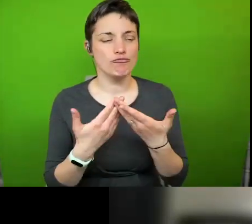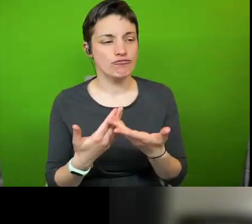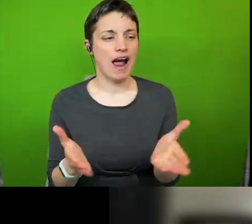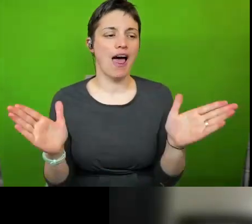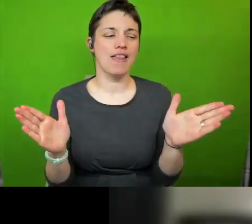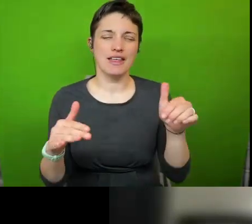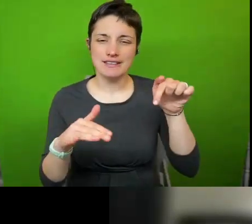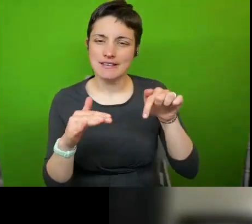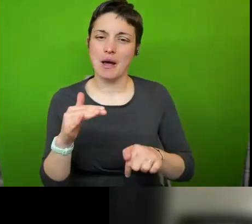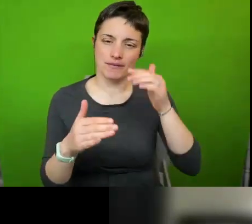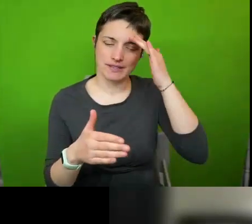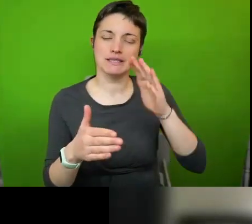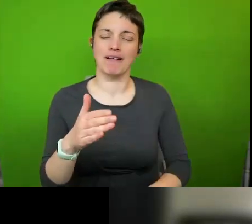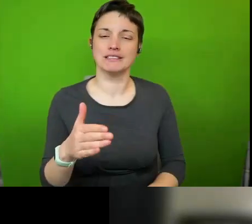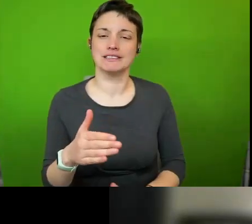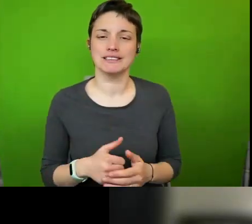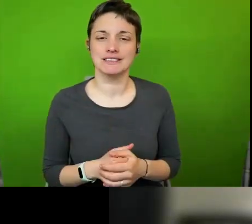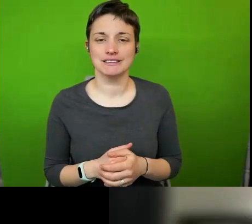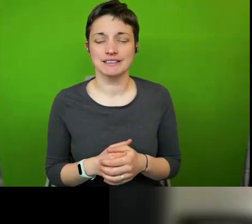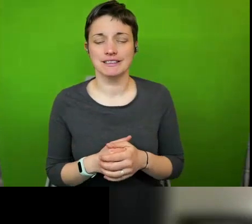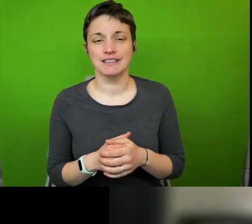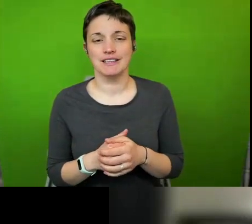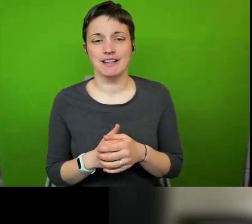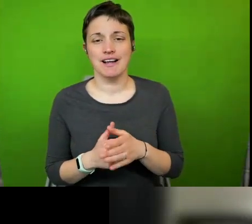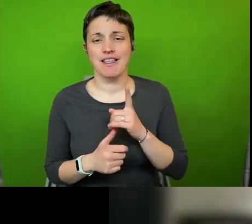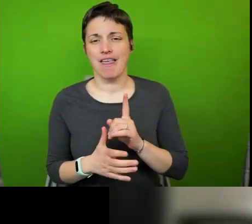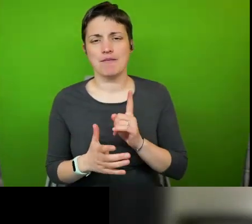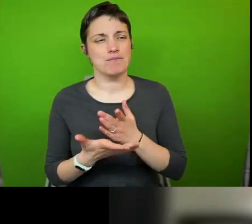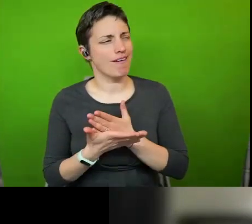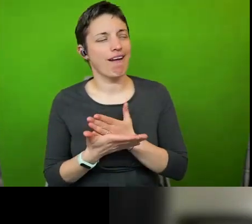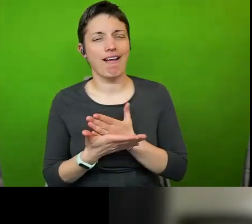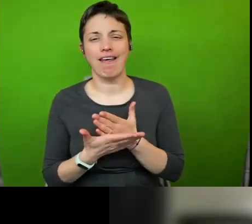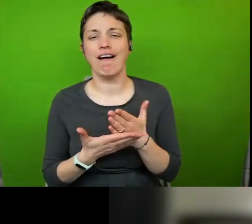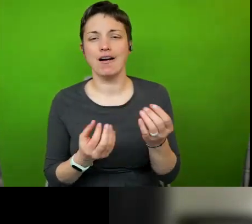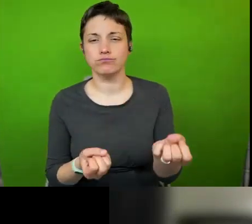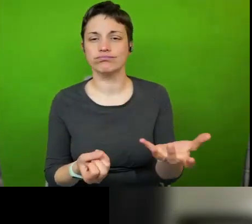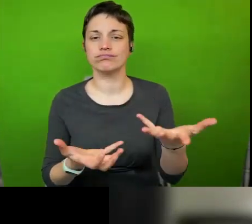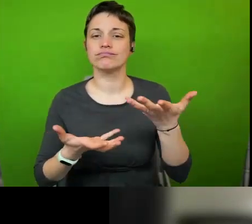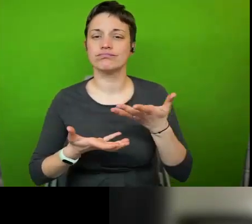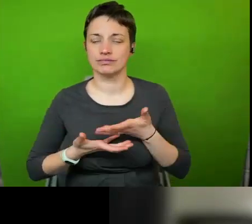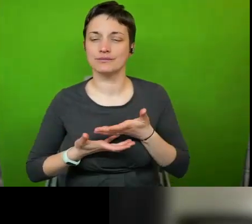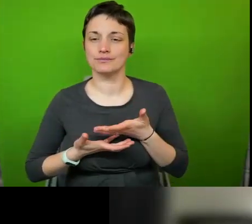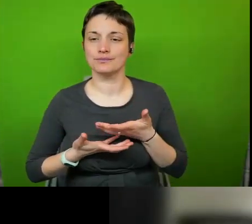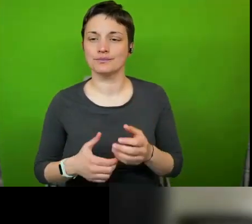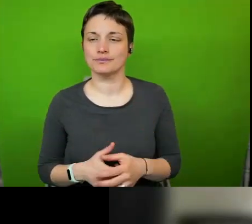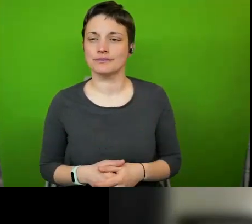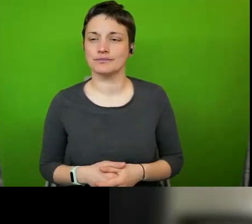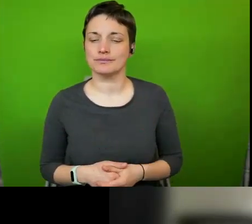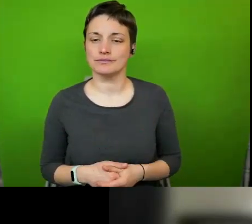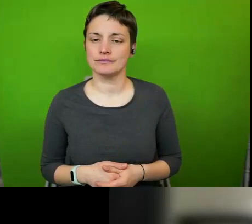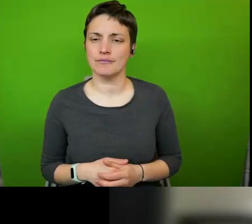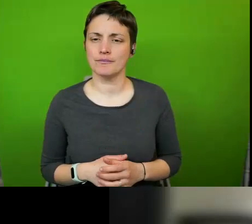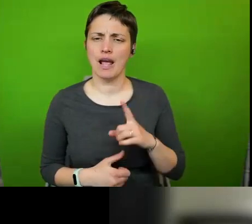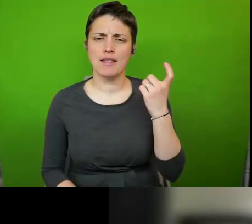experience with us tonight i think that's come through so strongly and i think this is the fifth